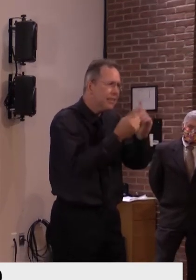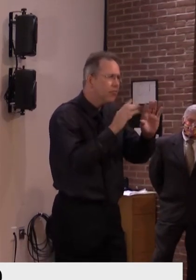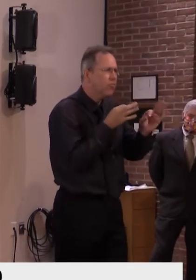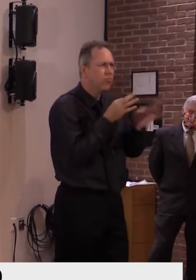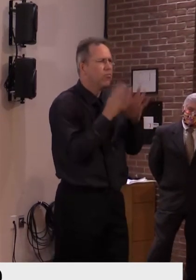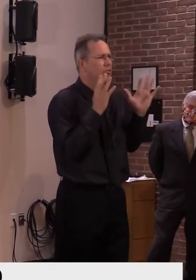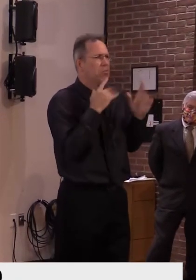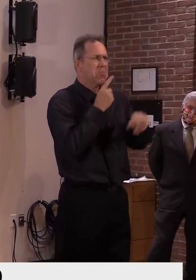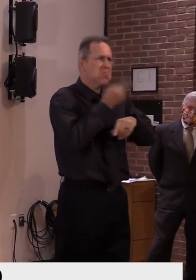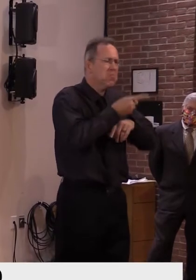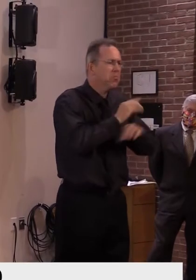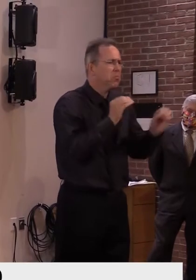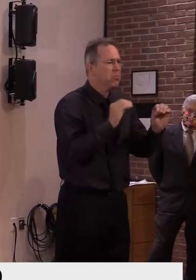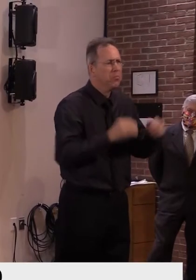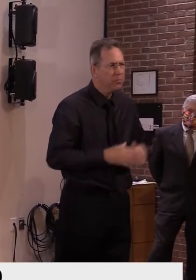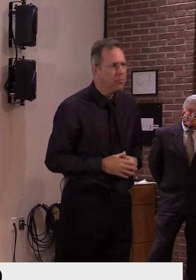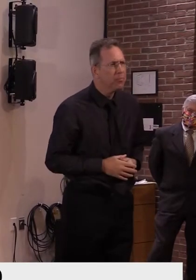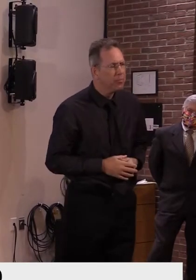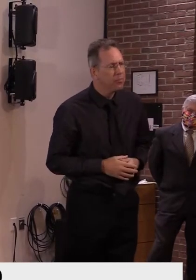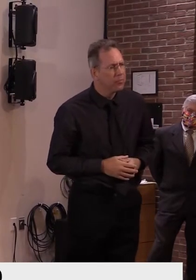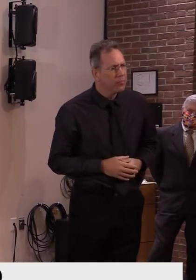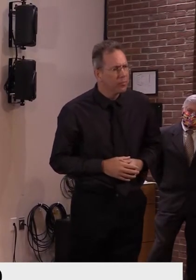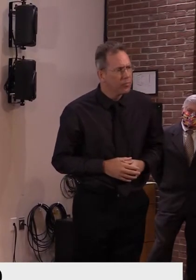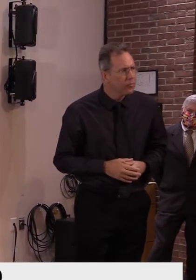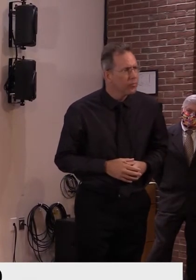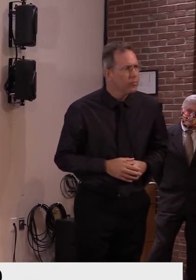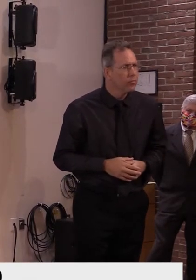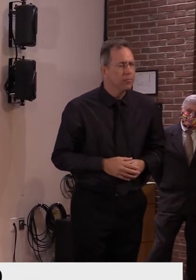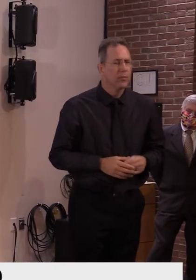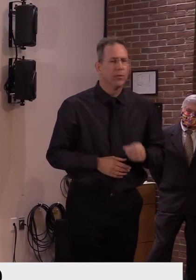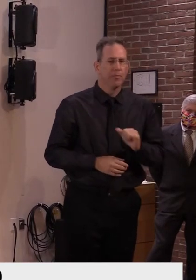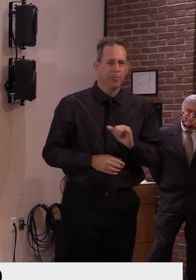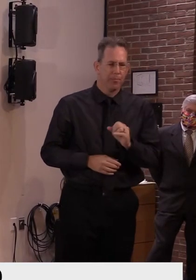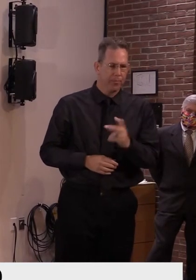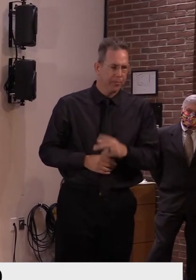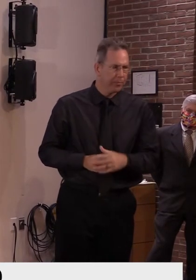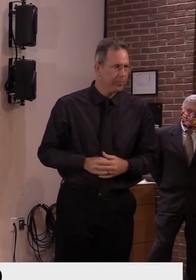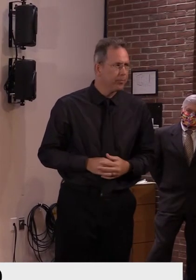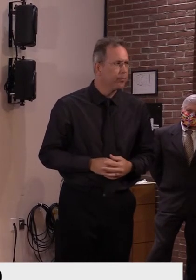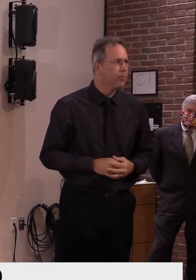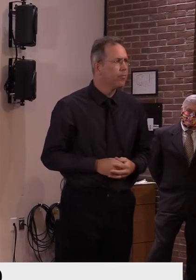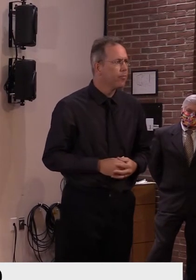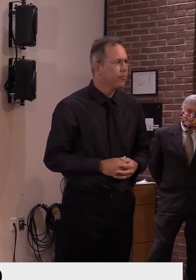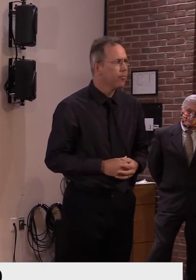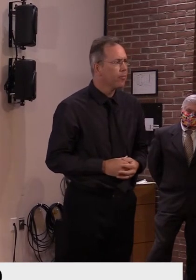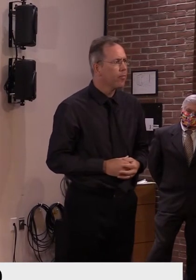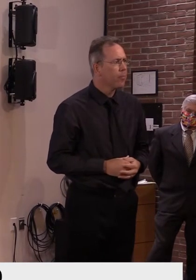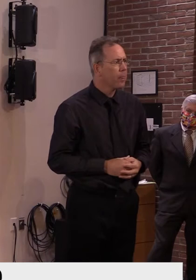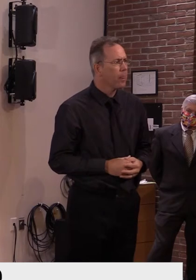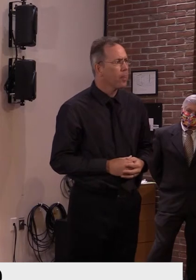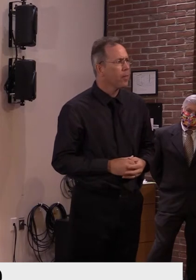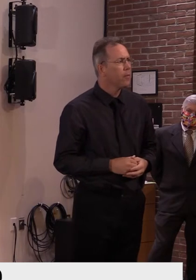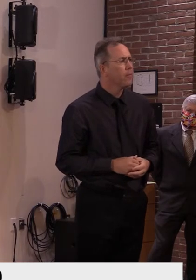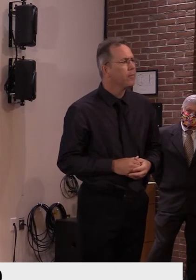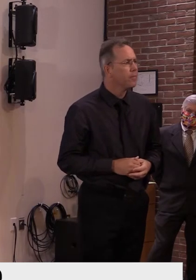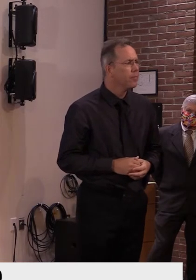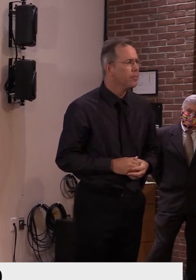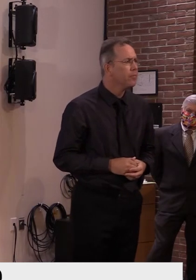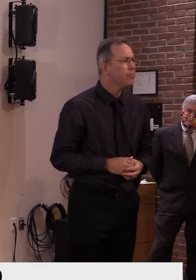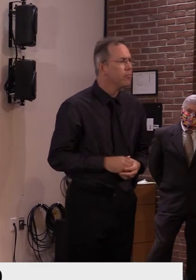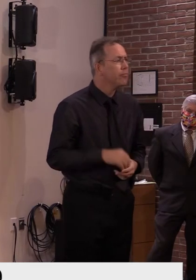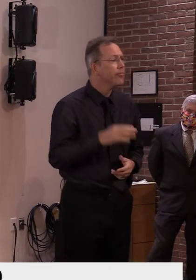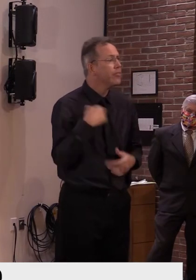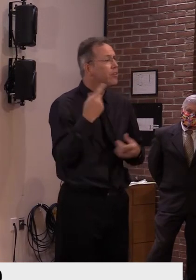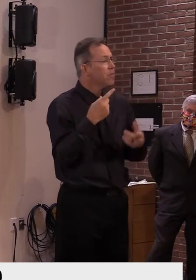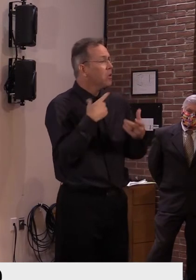Tim, I, I just might want to add as well, you know, any outbreak that we've had thus far, um, when we look back, uh,